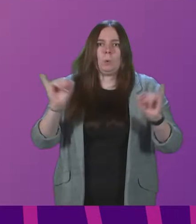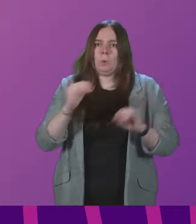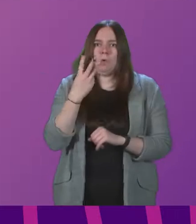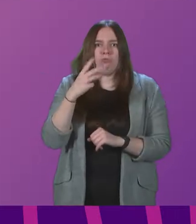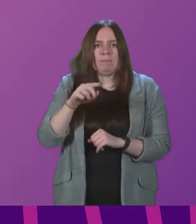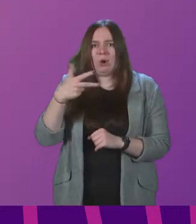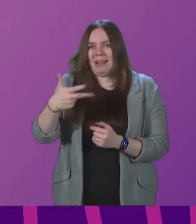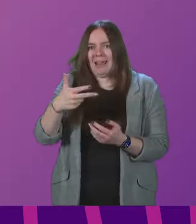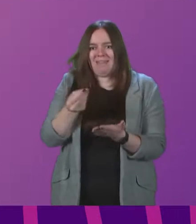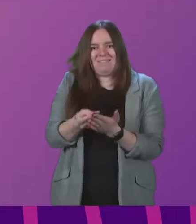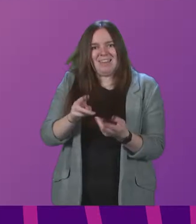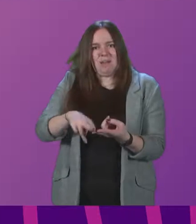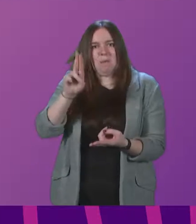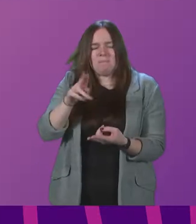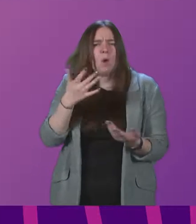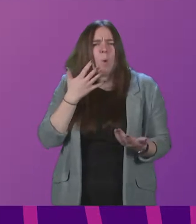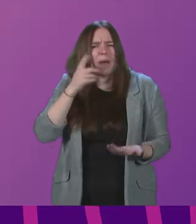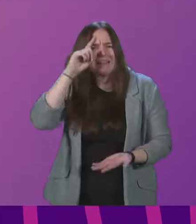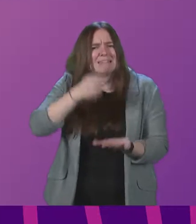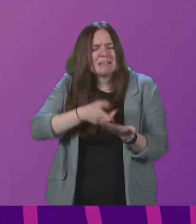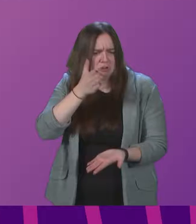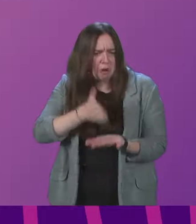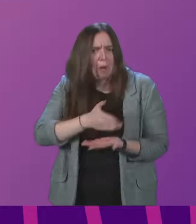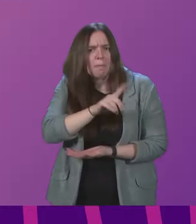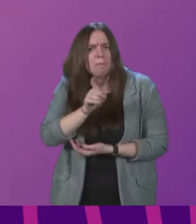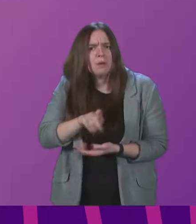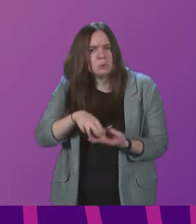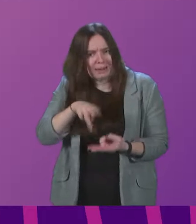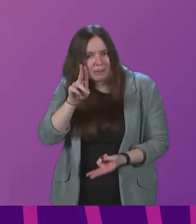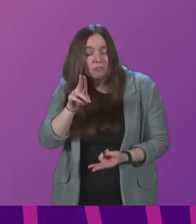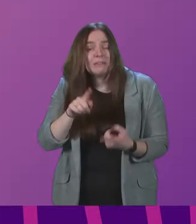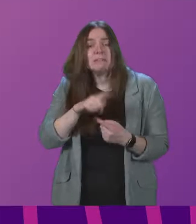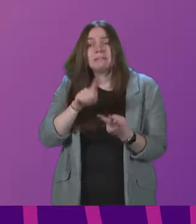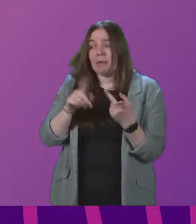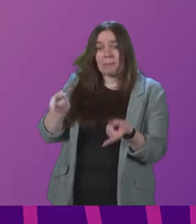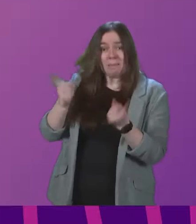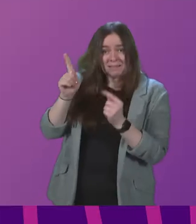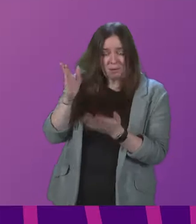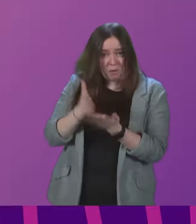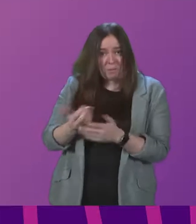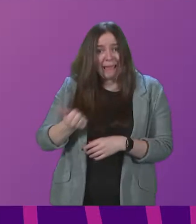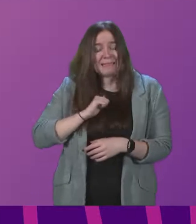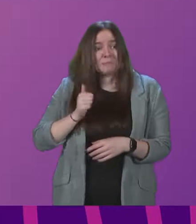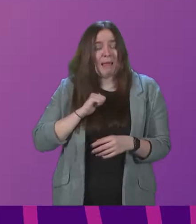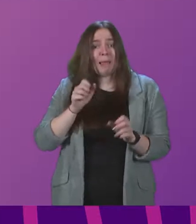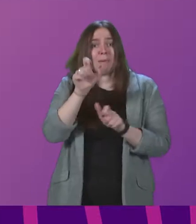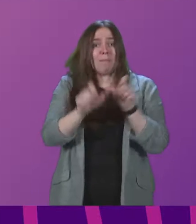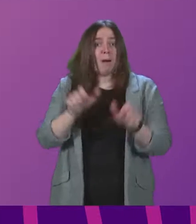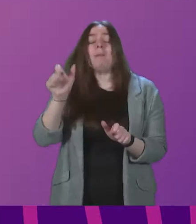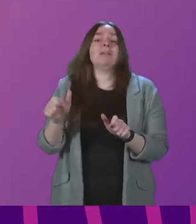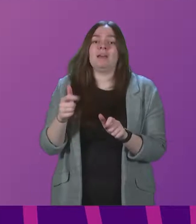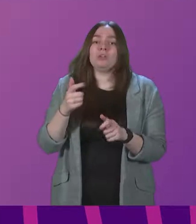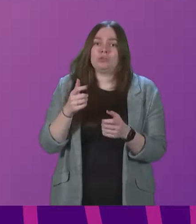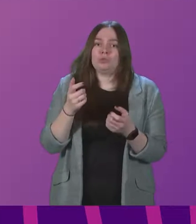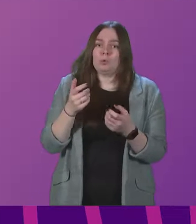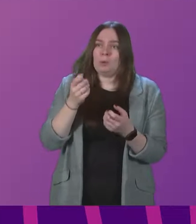% fare hike. When was the decision actually taken to increase fares? And does the Minister really expect the travelling public to believe the answer he gave to me on